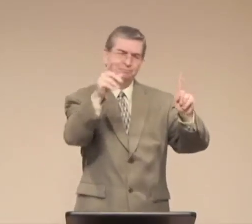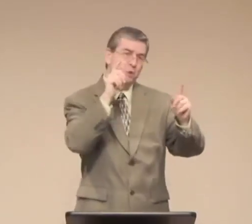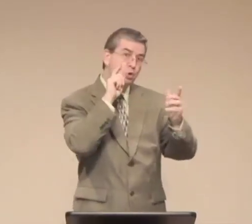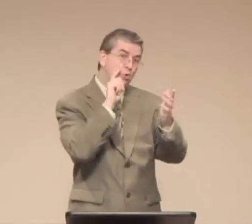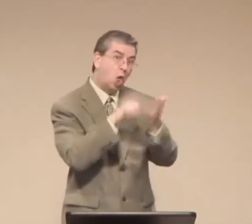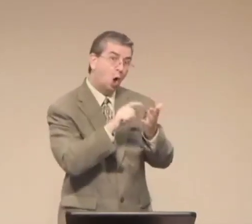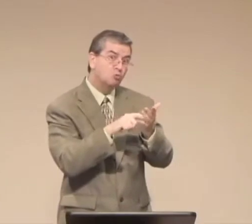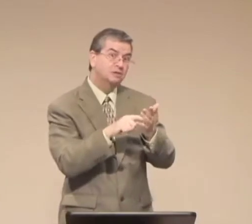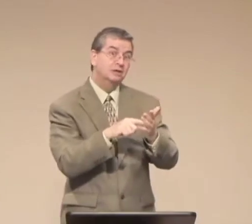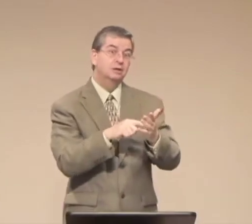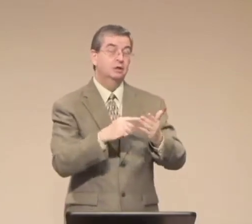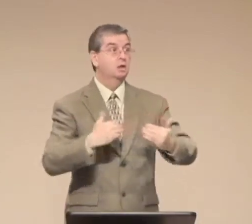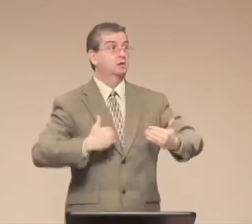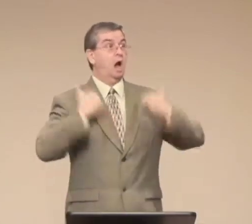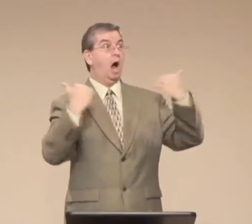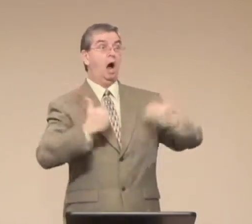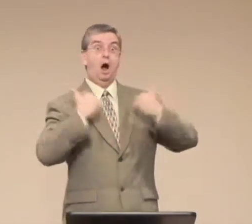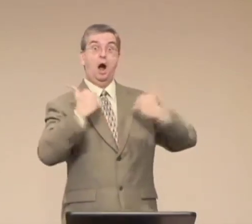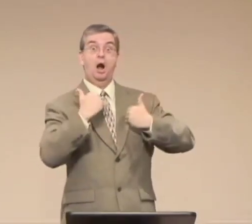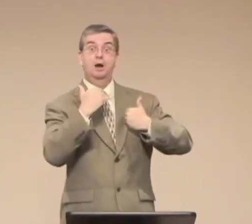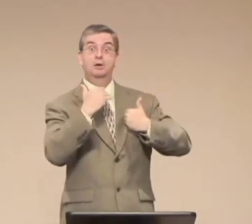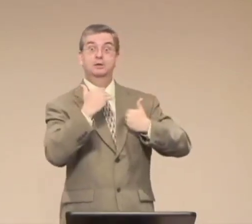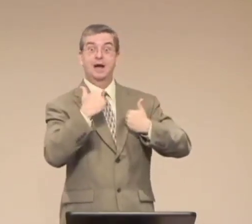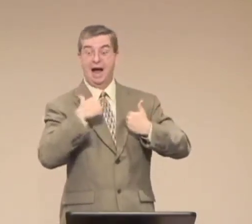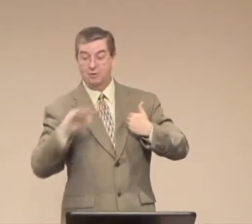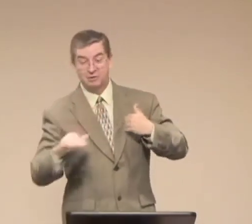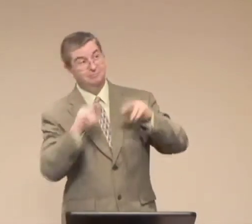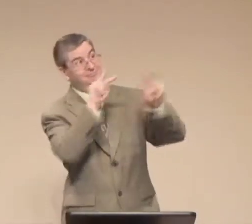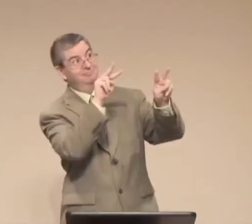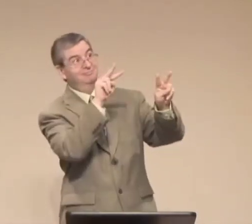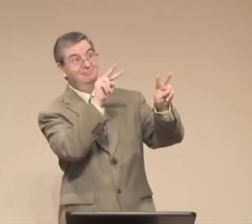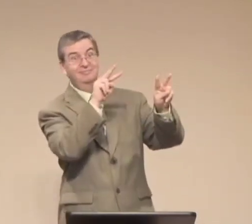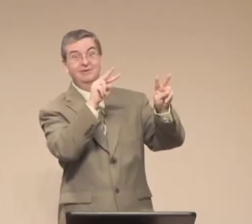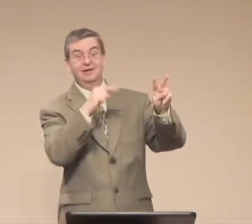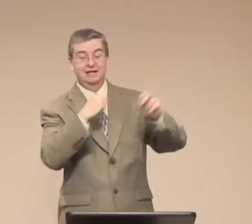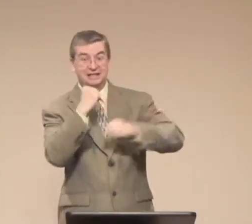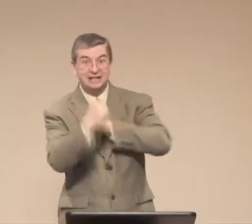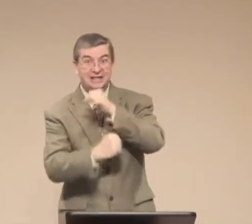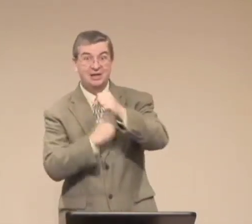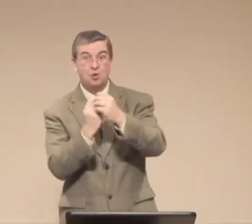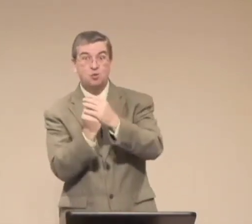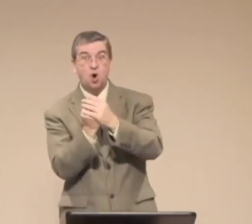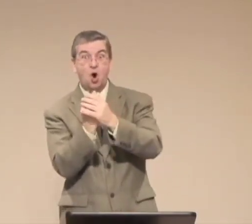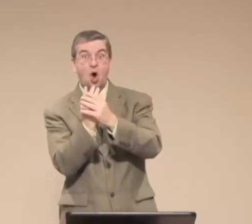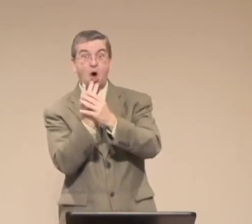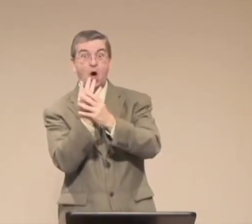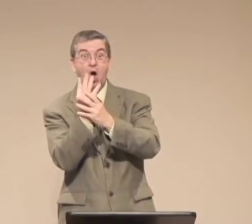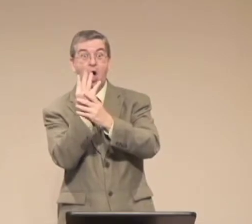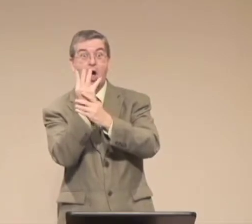You know, my mom is my mom. She's number one. No other woman could replace that.